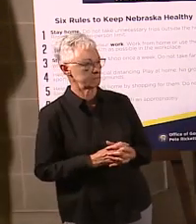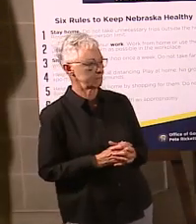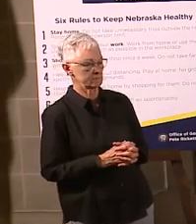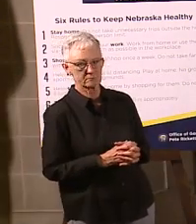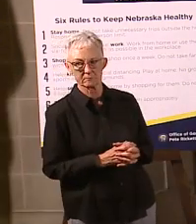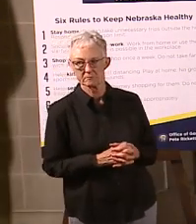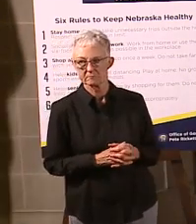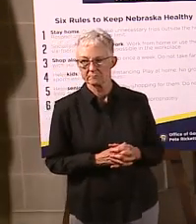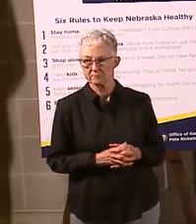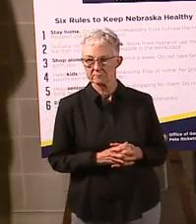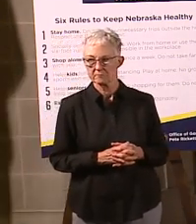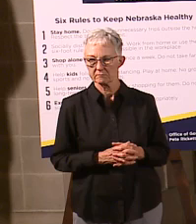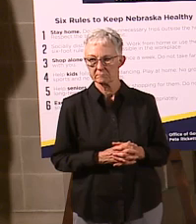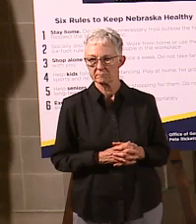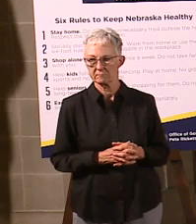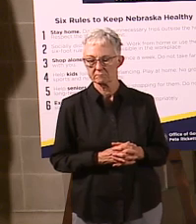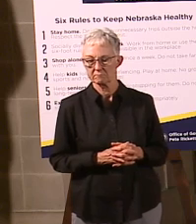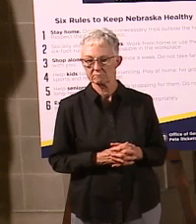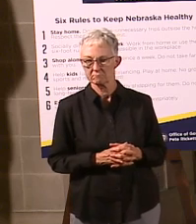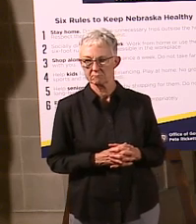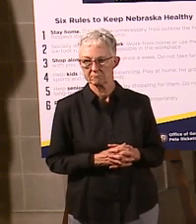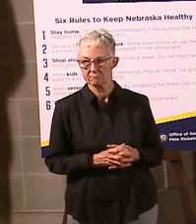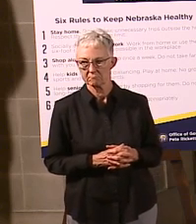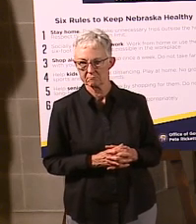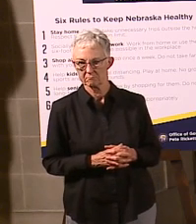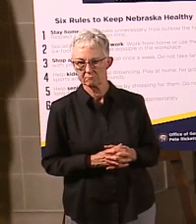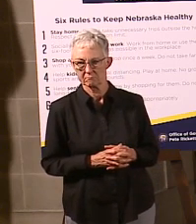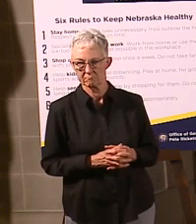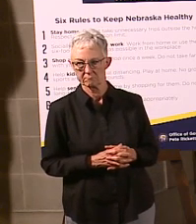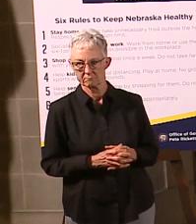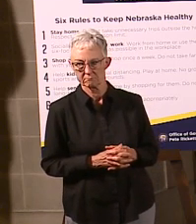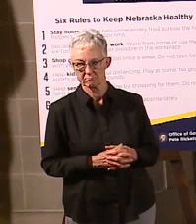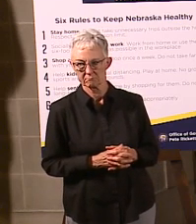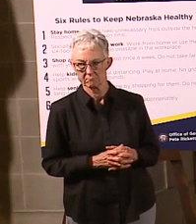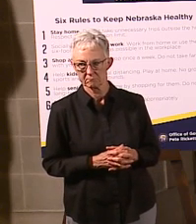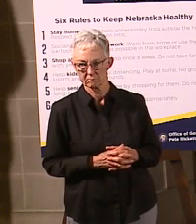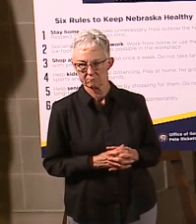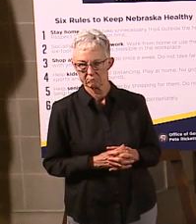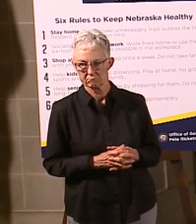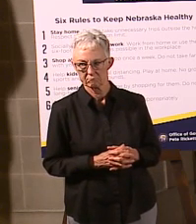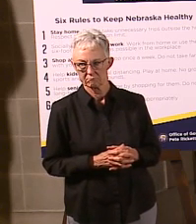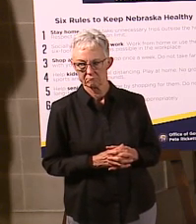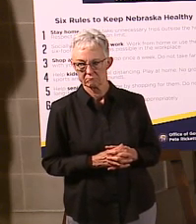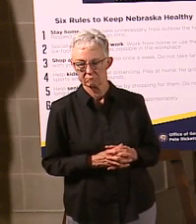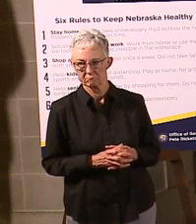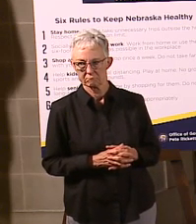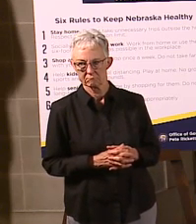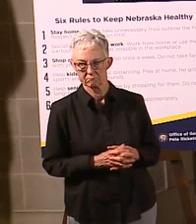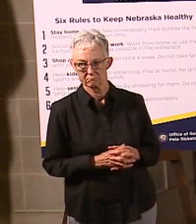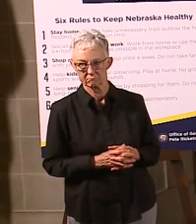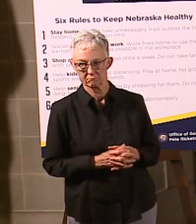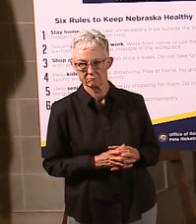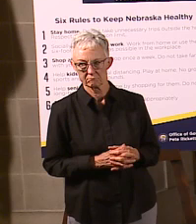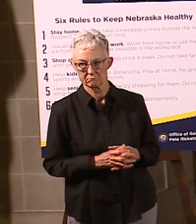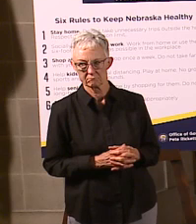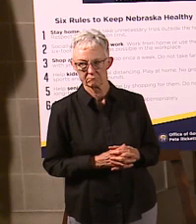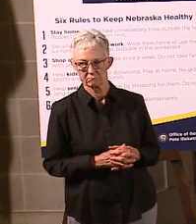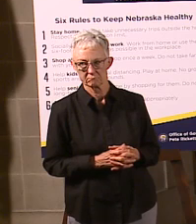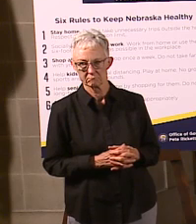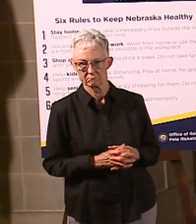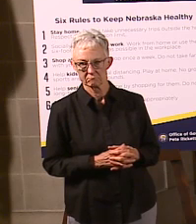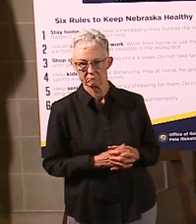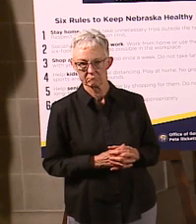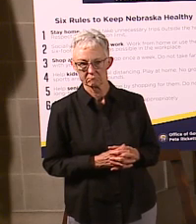There's kind of two questions here. talk about looking forward. Can you kind of give us an update on looking back almost, the educational